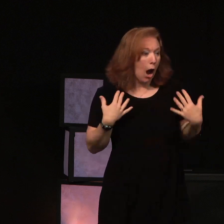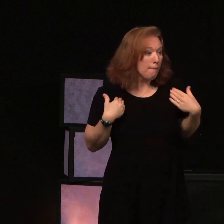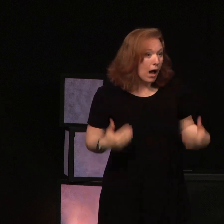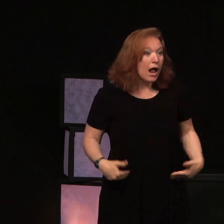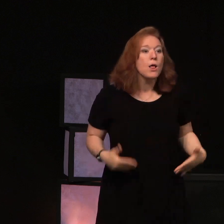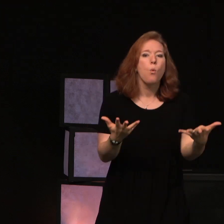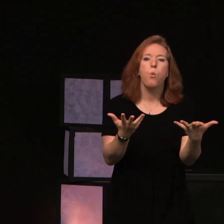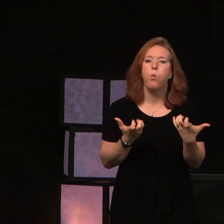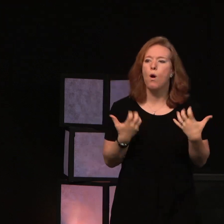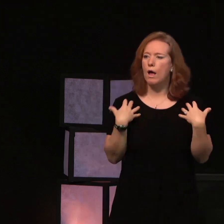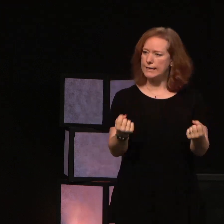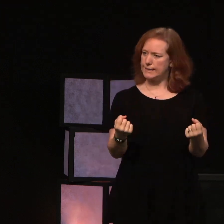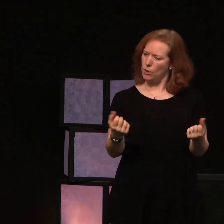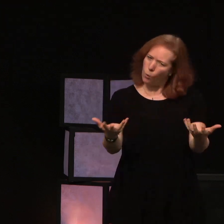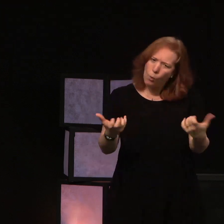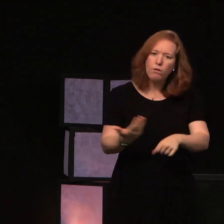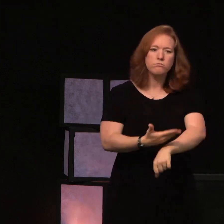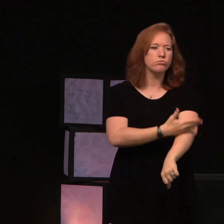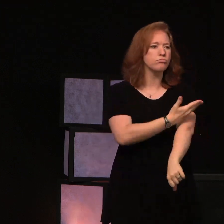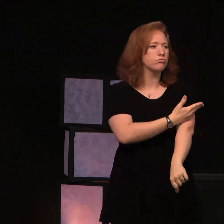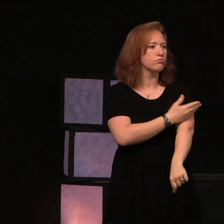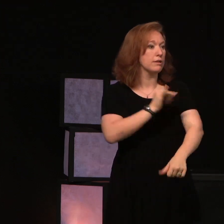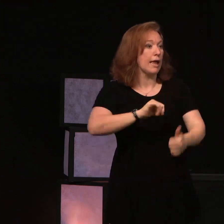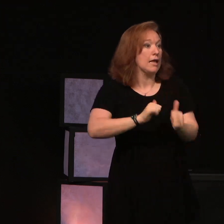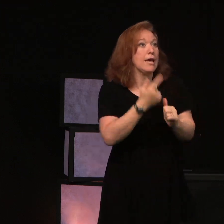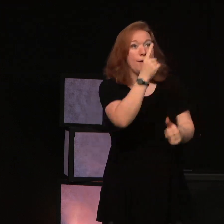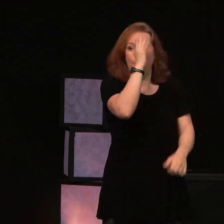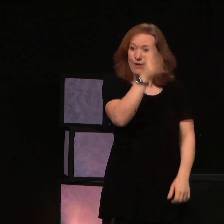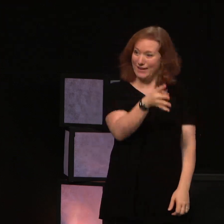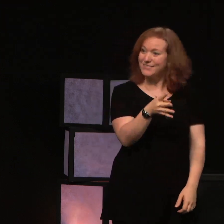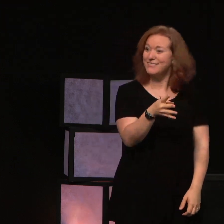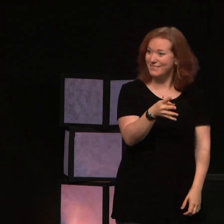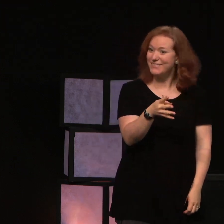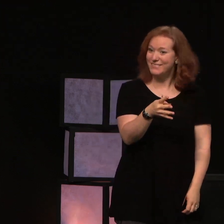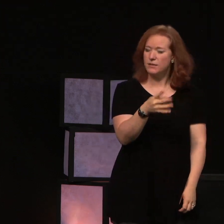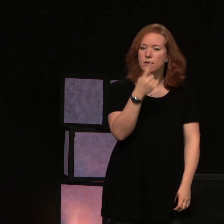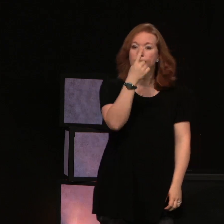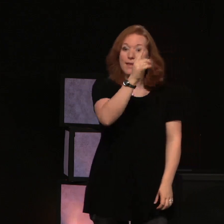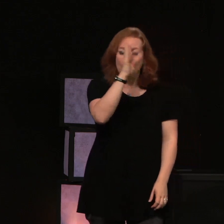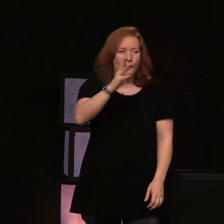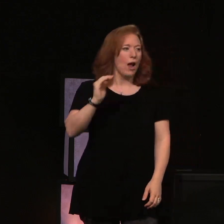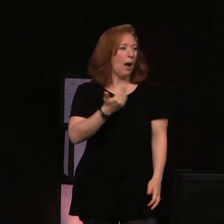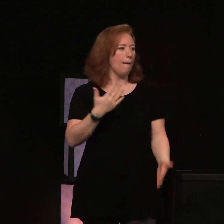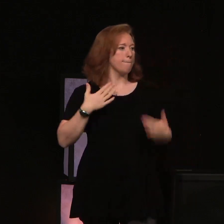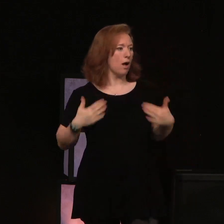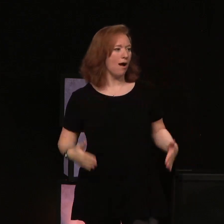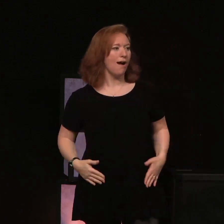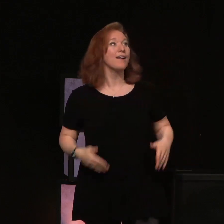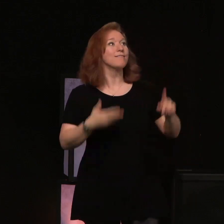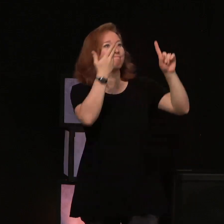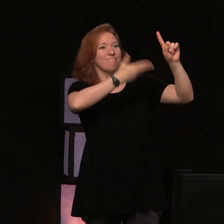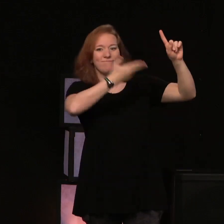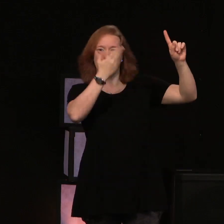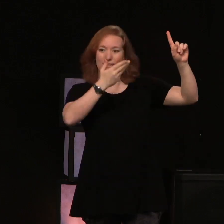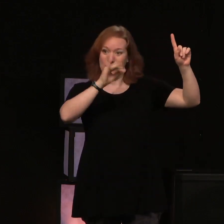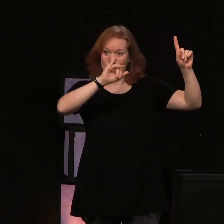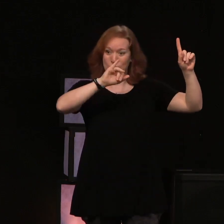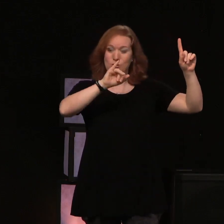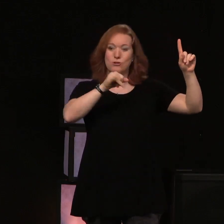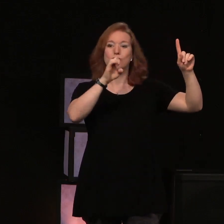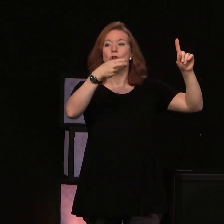wants to heal. That's the way he designed it because it's designed by the healer. Jehovah Rapha.